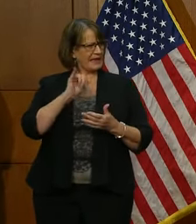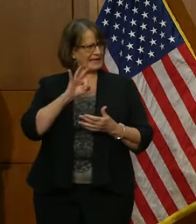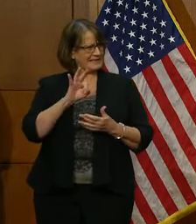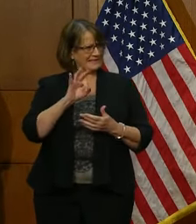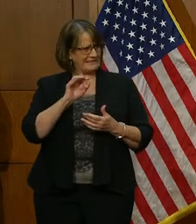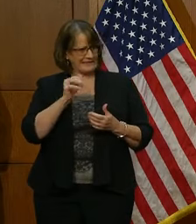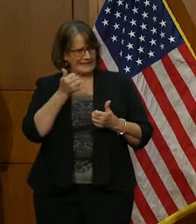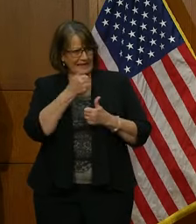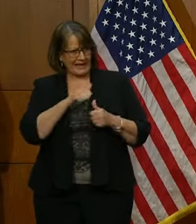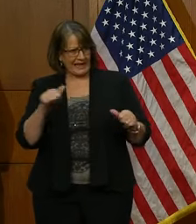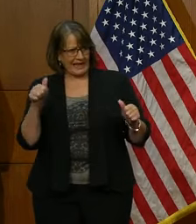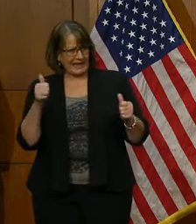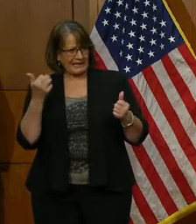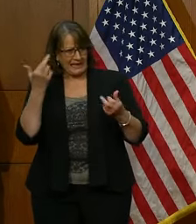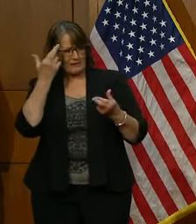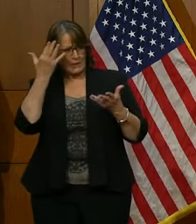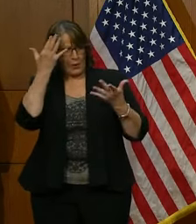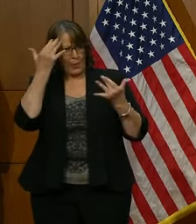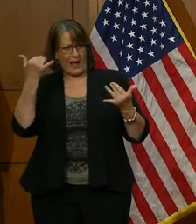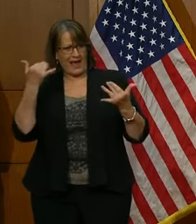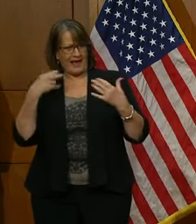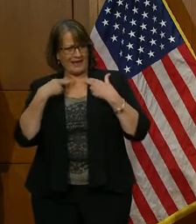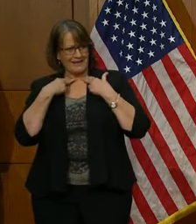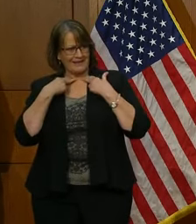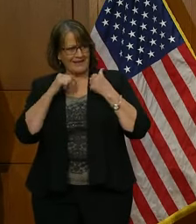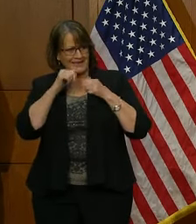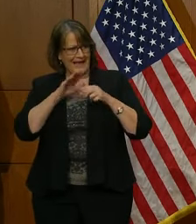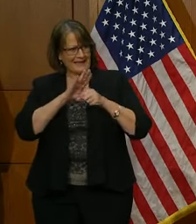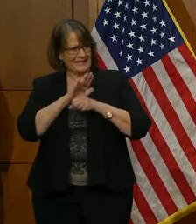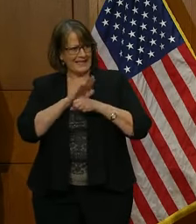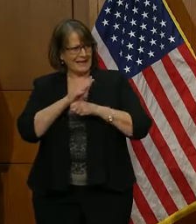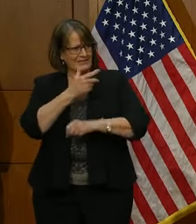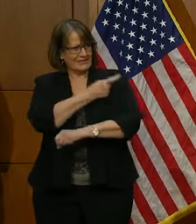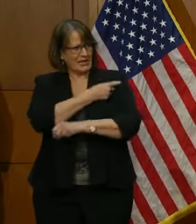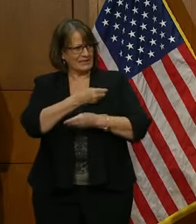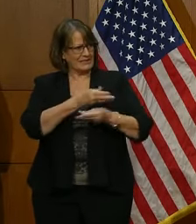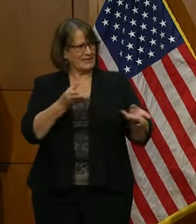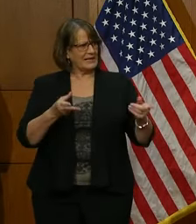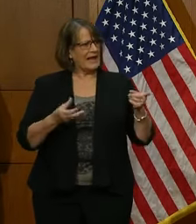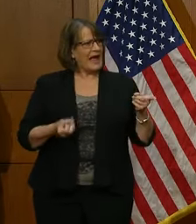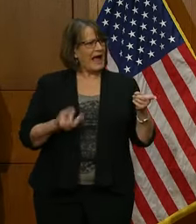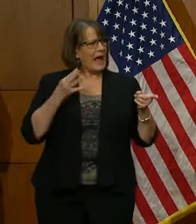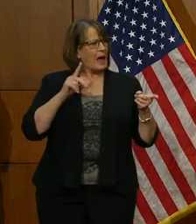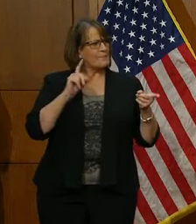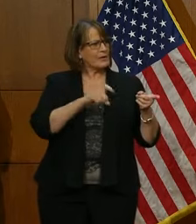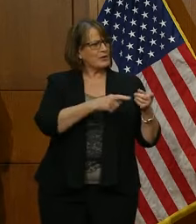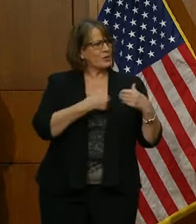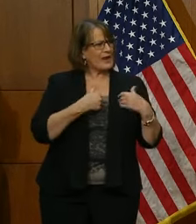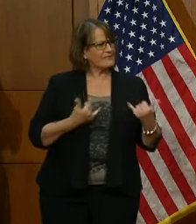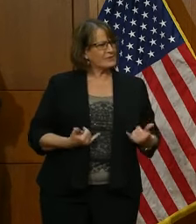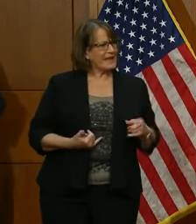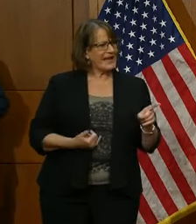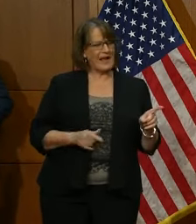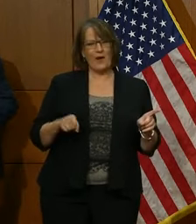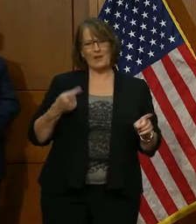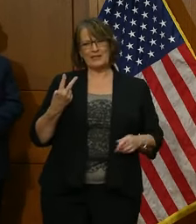indication of what's causing that bottleneck. And that will be my first one. How many questions do you get today? Just two.